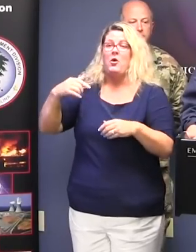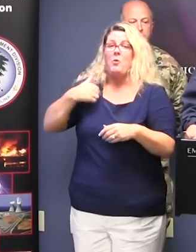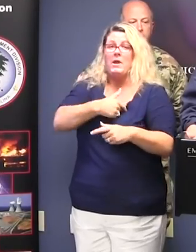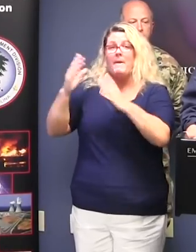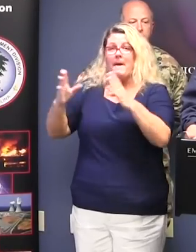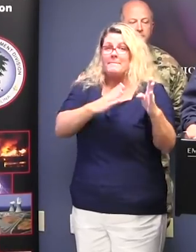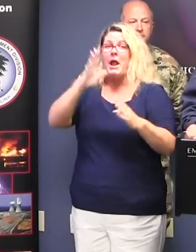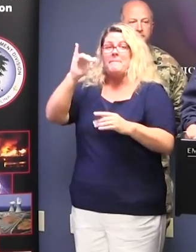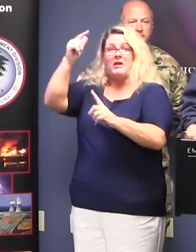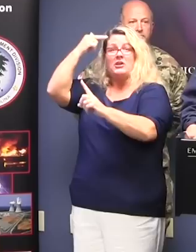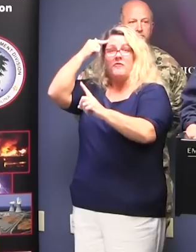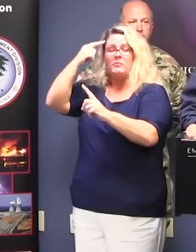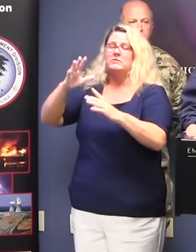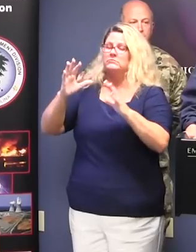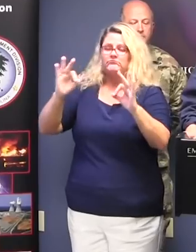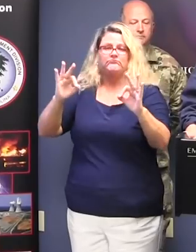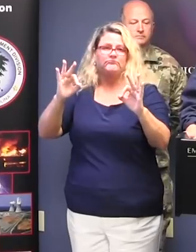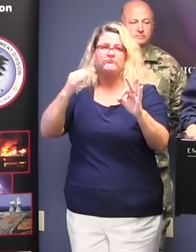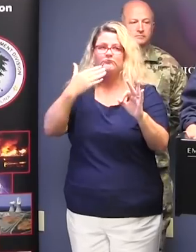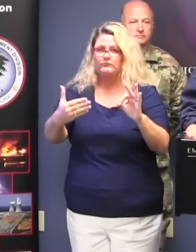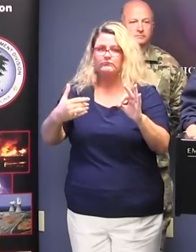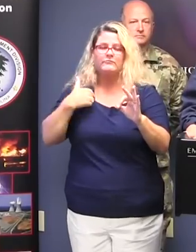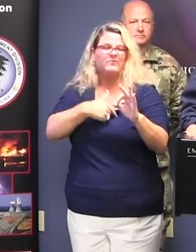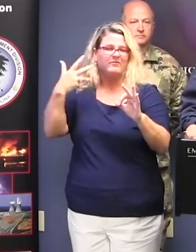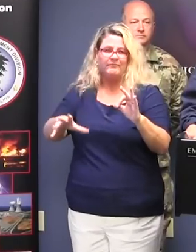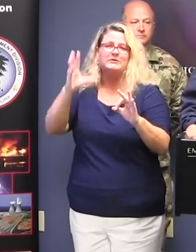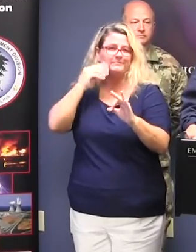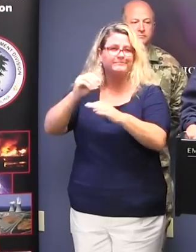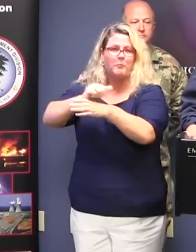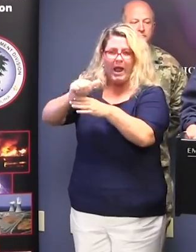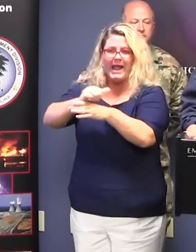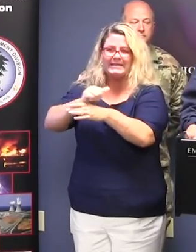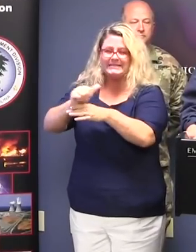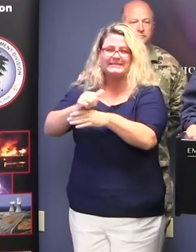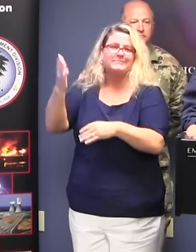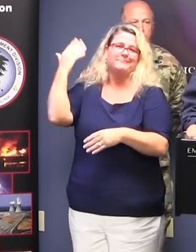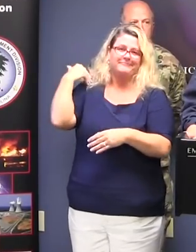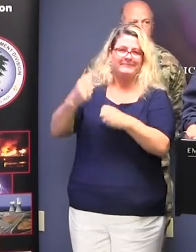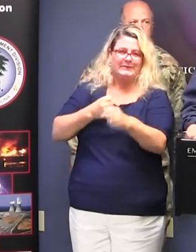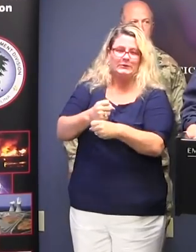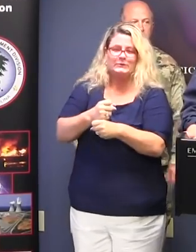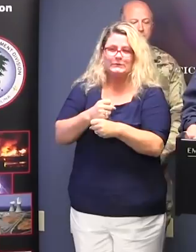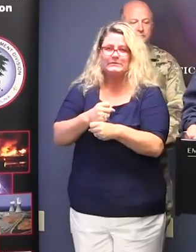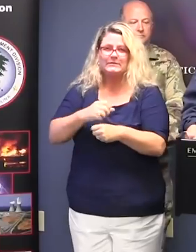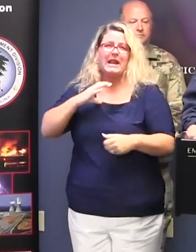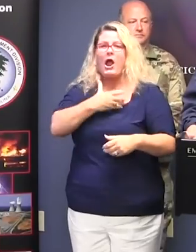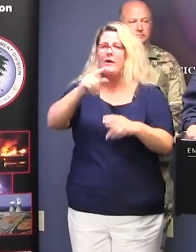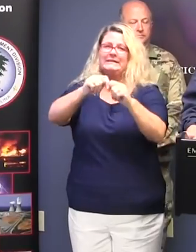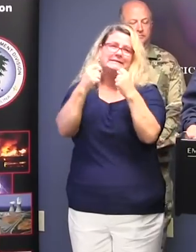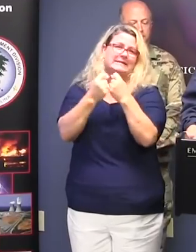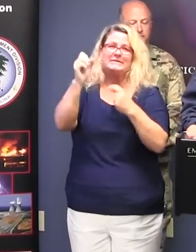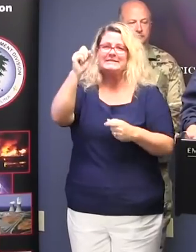in a magnificent fashion. We've had practice doing this, as you know, in recent years. And Team South Carolina is on the